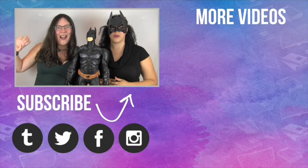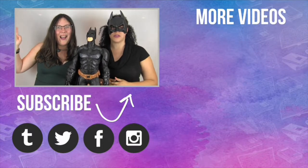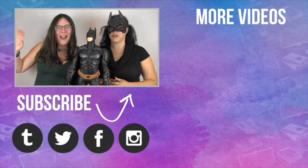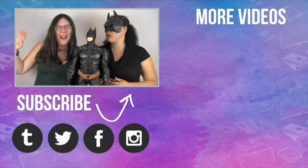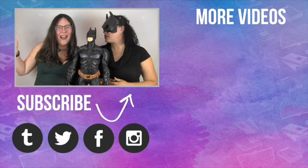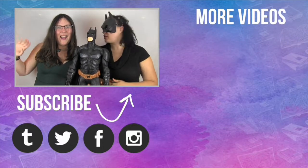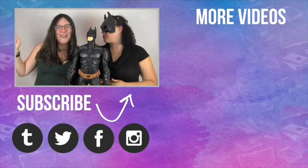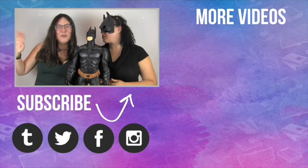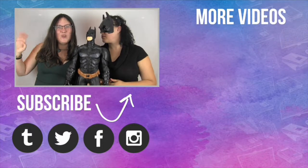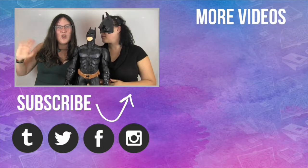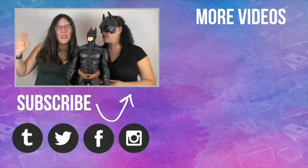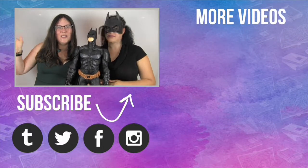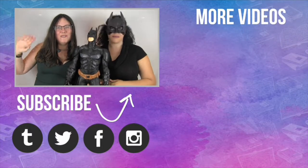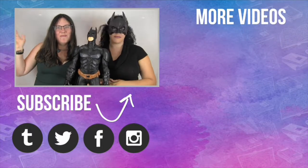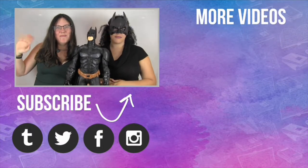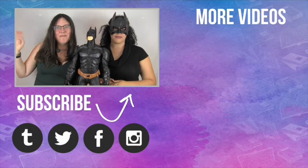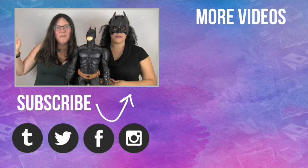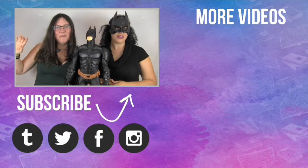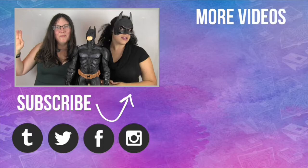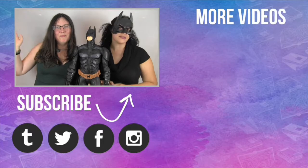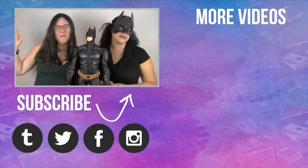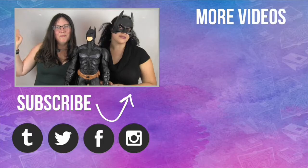Spray this mask off. You should.